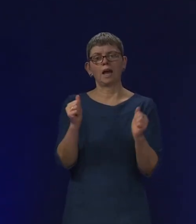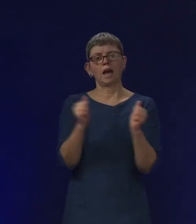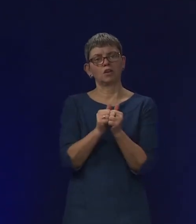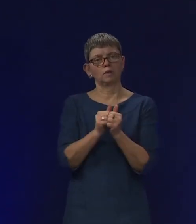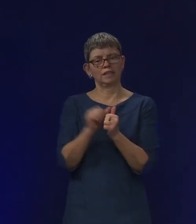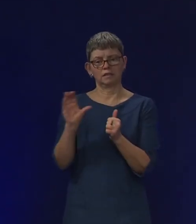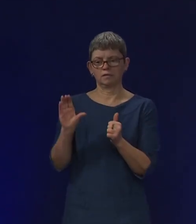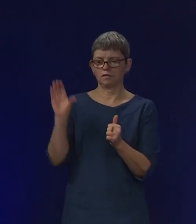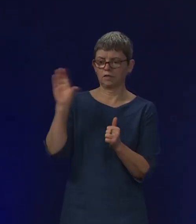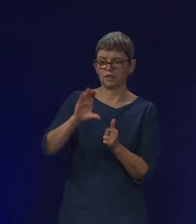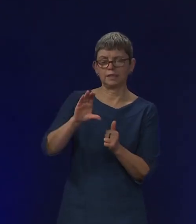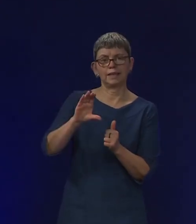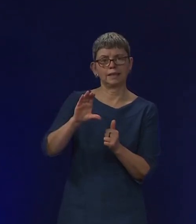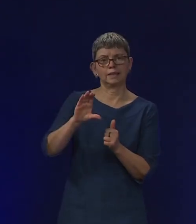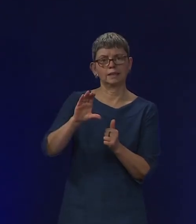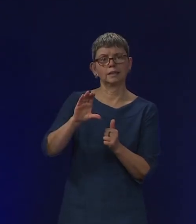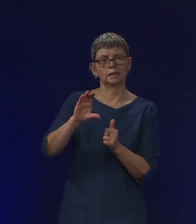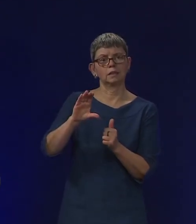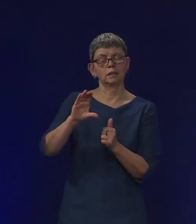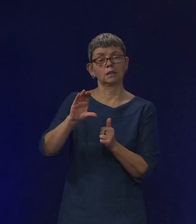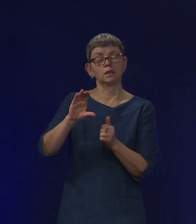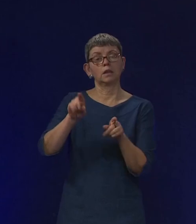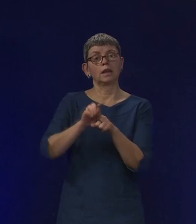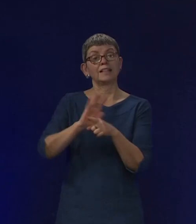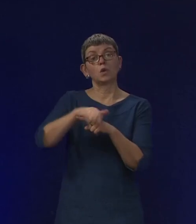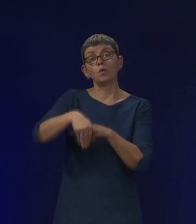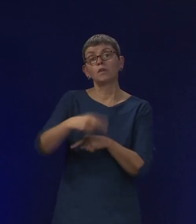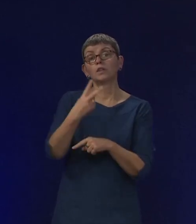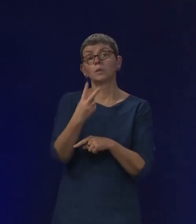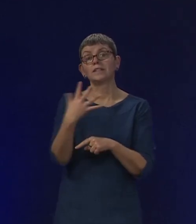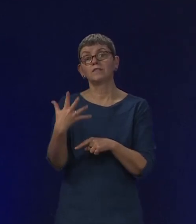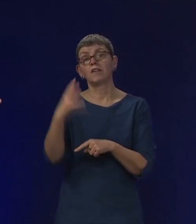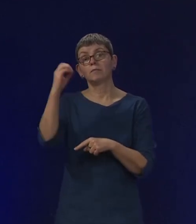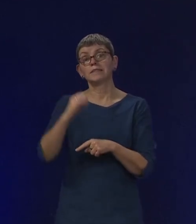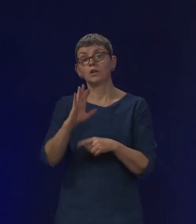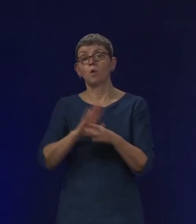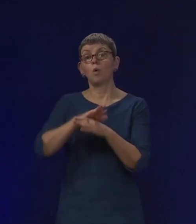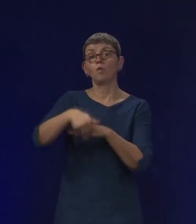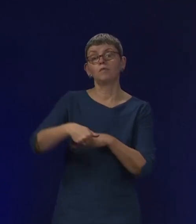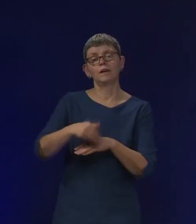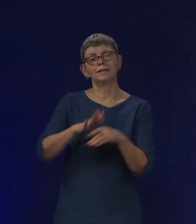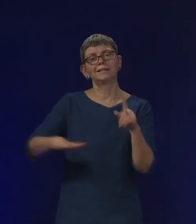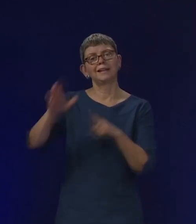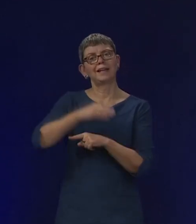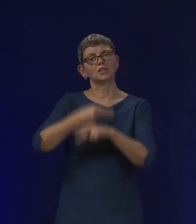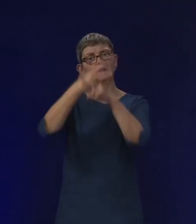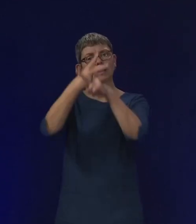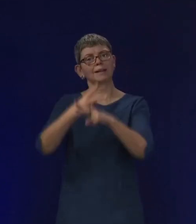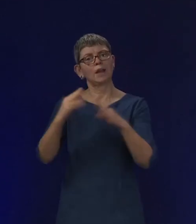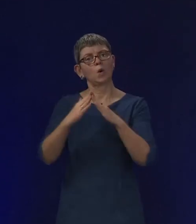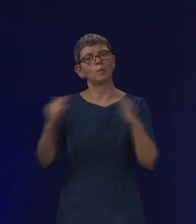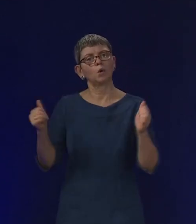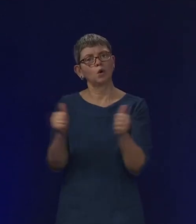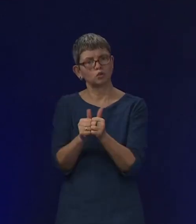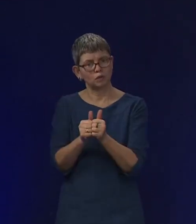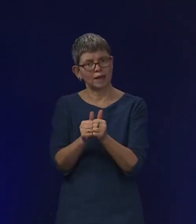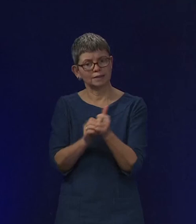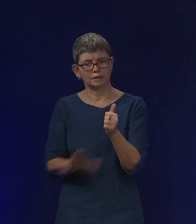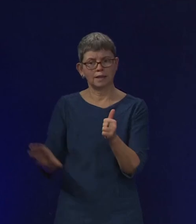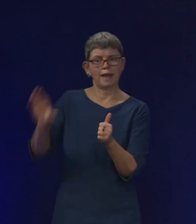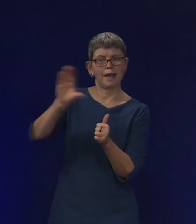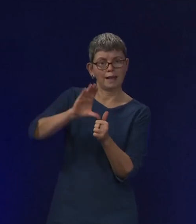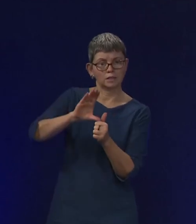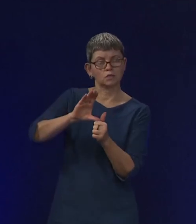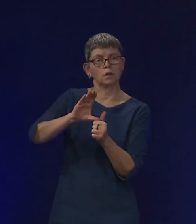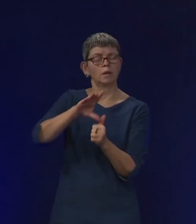cover above, 25% above the national care home contract, because it was coming back, feedback from Scottish Care, for example, and others who sit on our ministerial